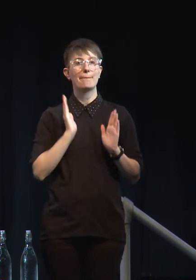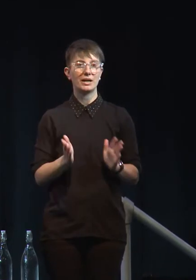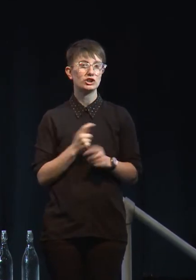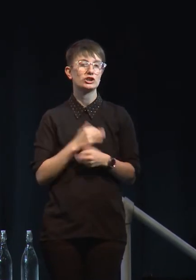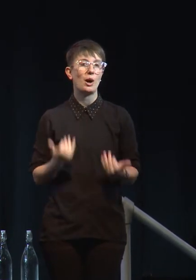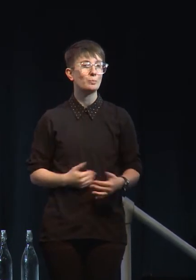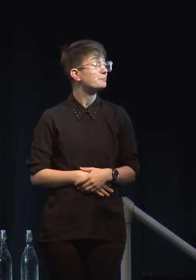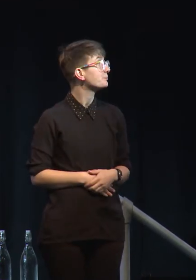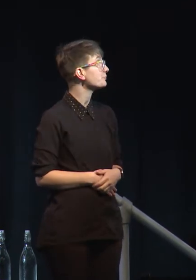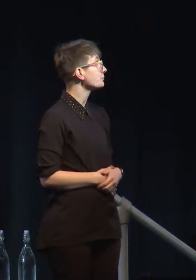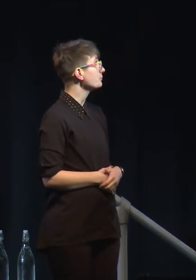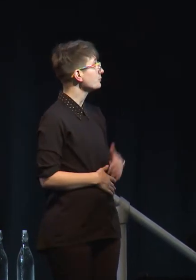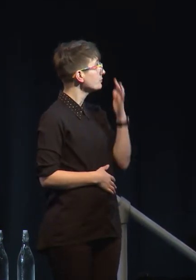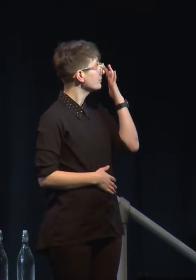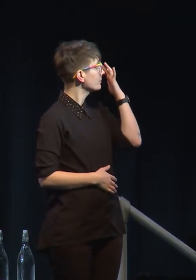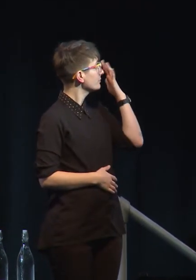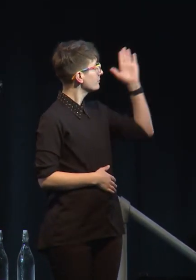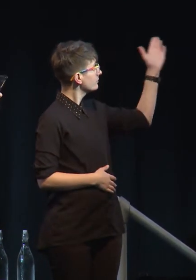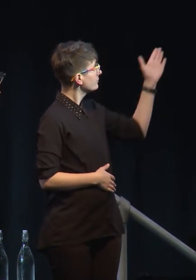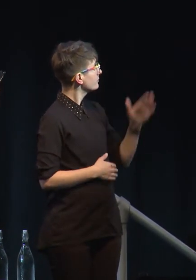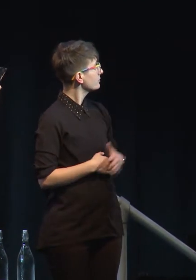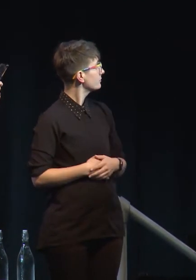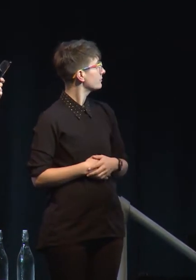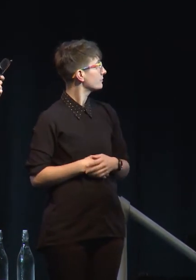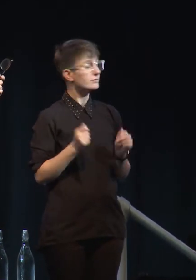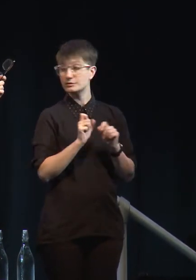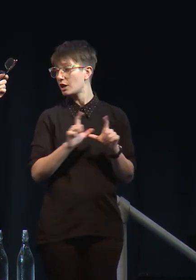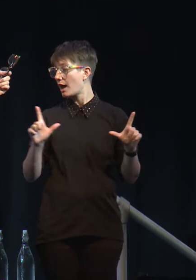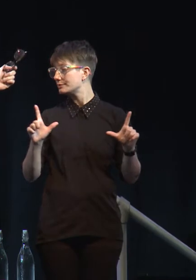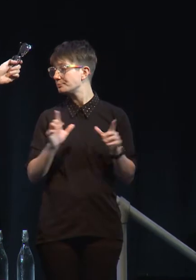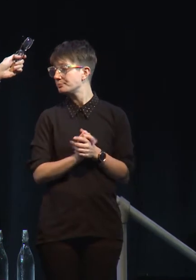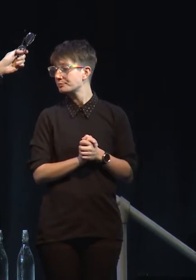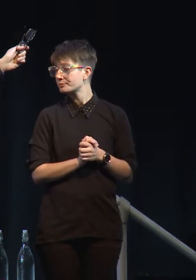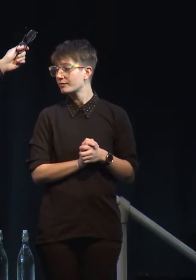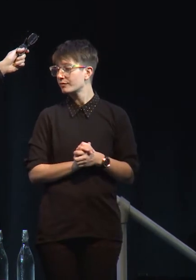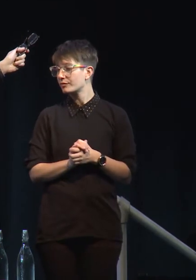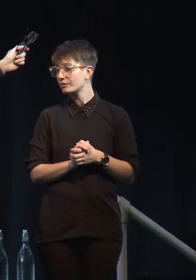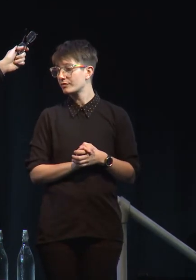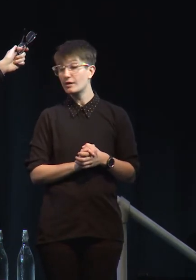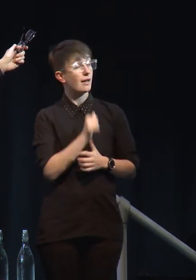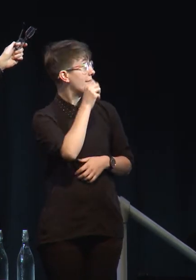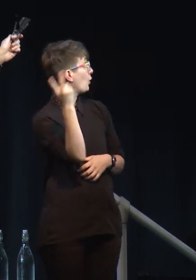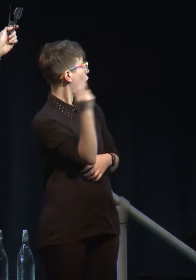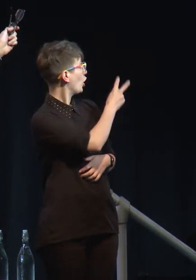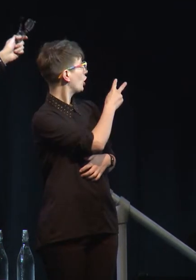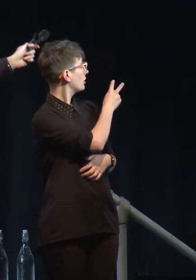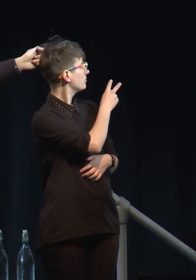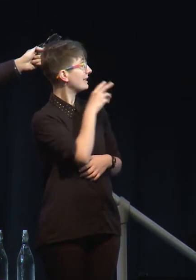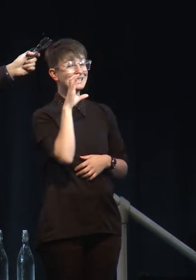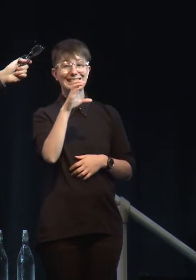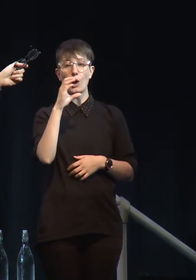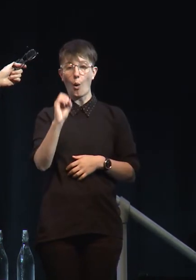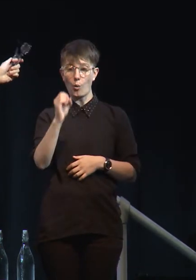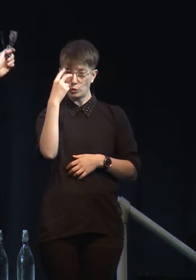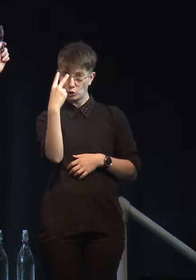So here's an interesting slide. And Susie can speak to this as well as I can. But if you look at the carbon emissions produced by different